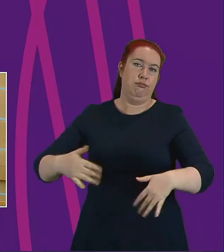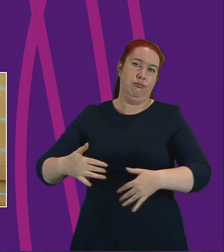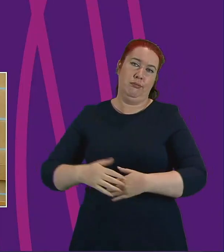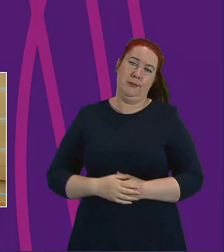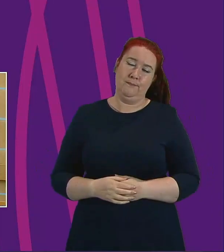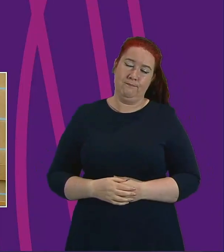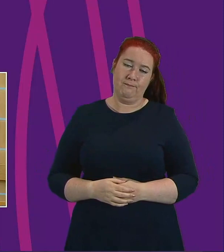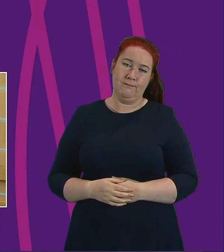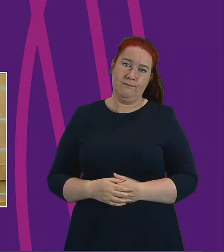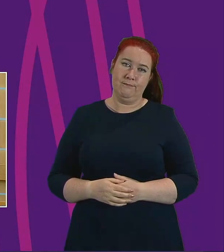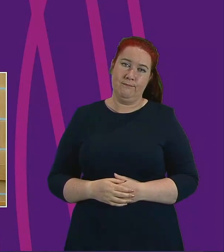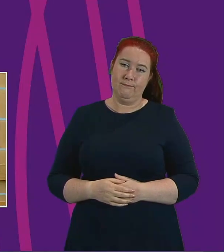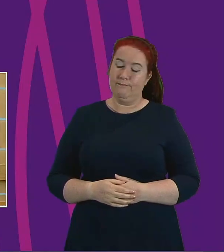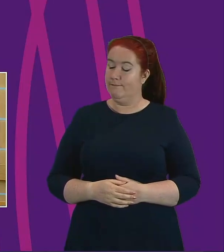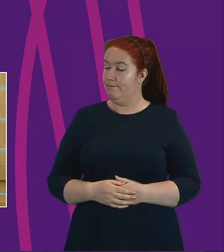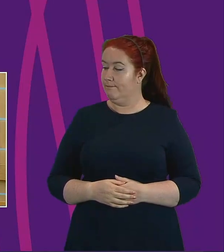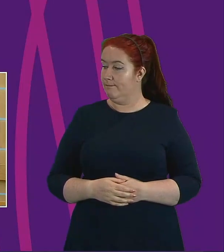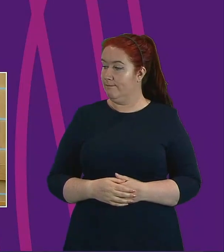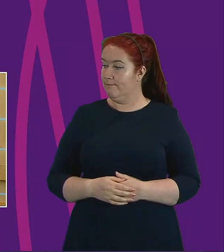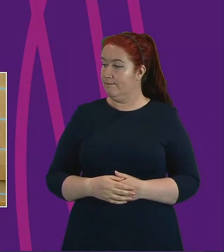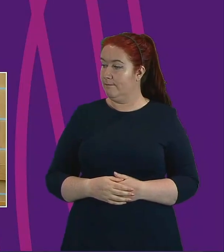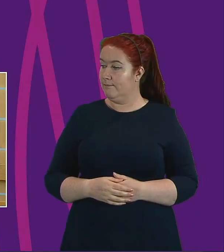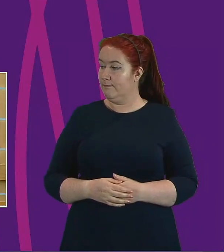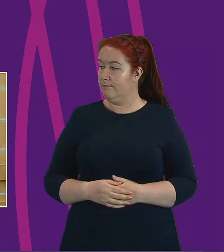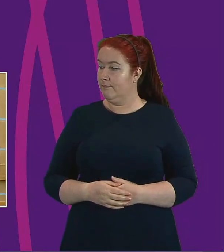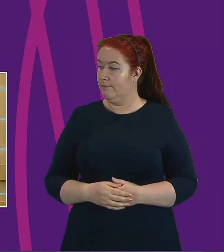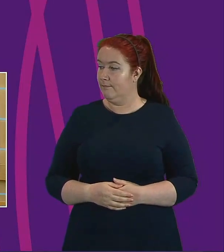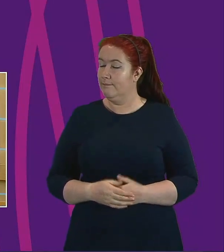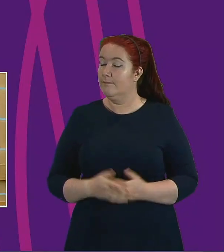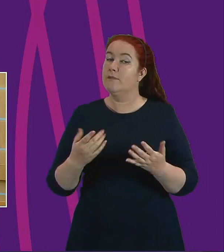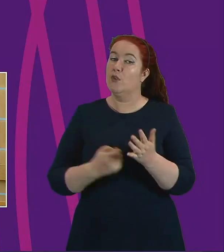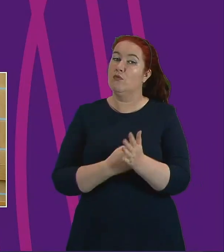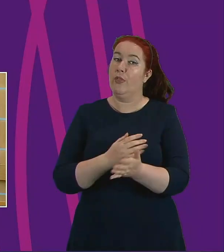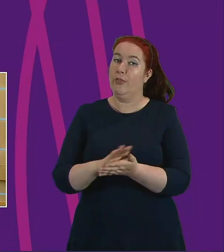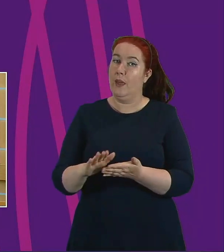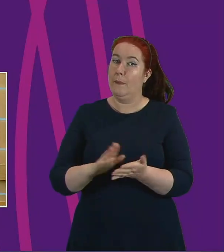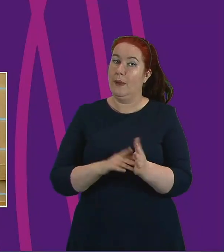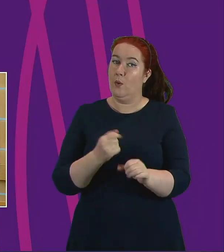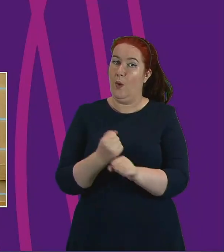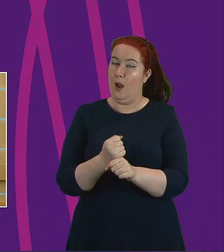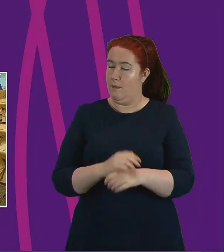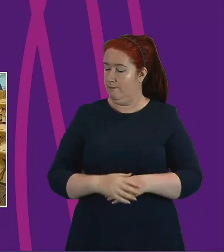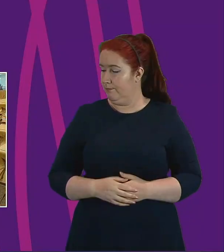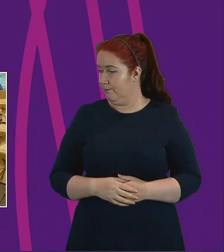Thank you very much, Mr Stewart. And I call Ruth Maguire to be followed by Anna Sarwar. Ms Maguire, please.